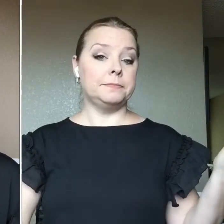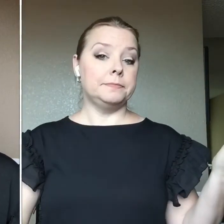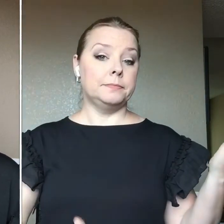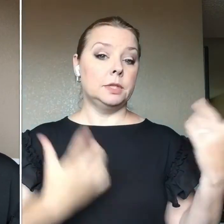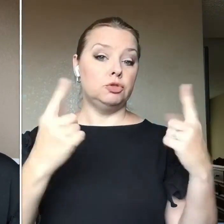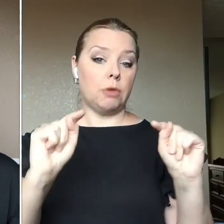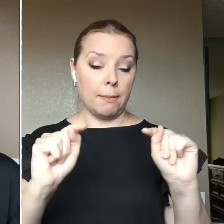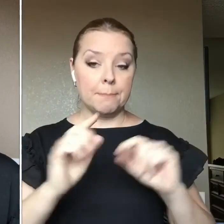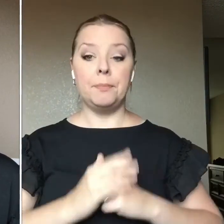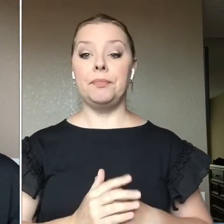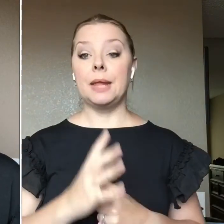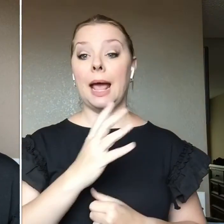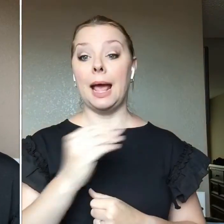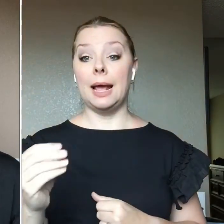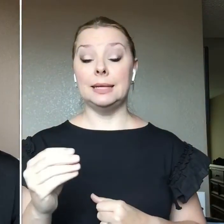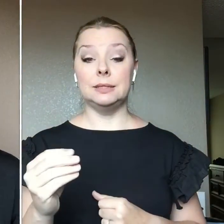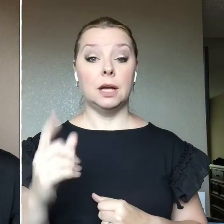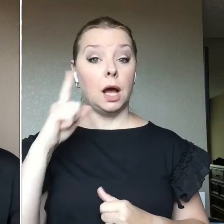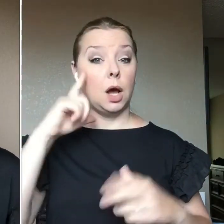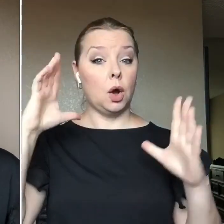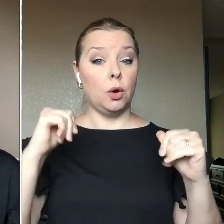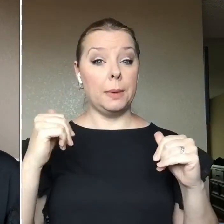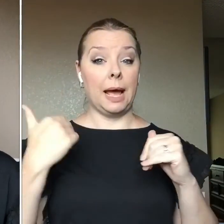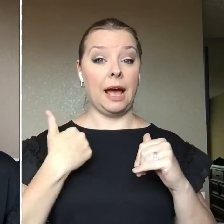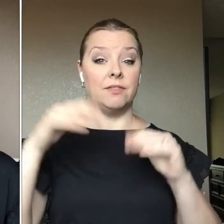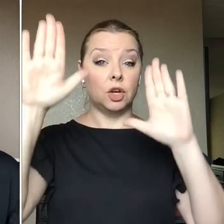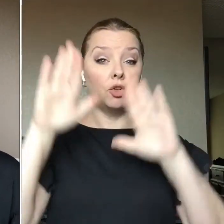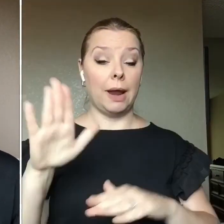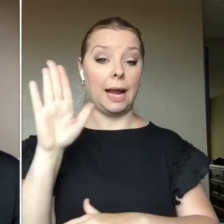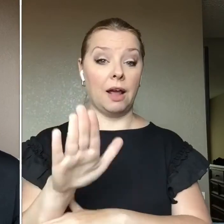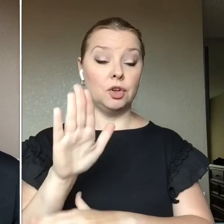And I hope you all have a great afternoon I will talk to you later